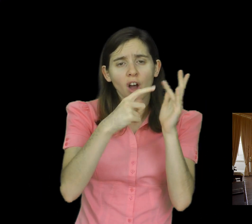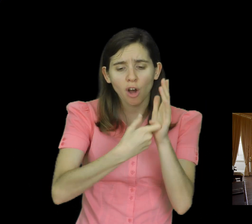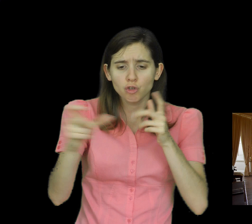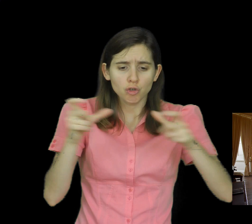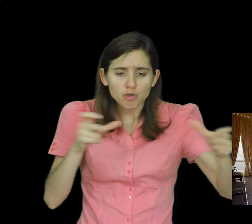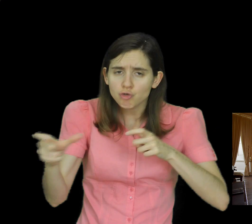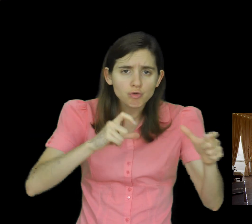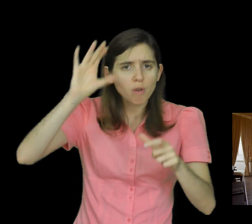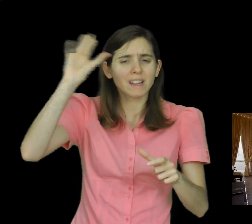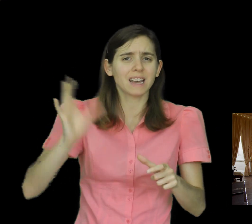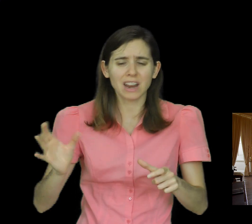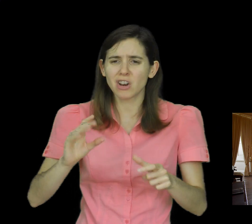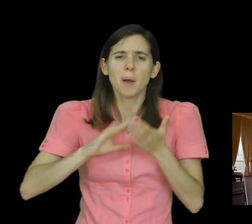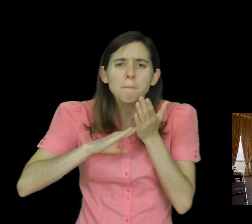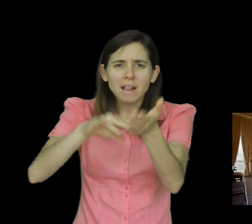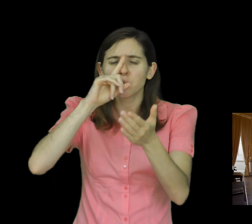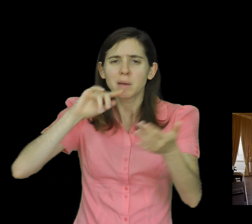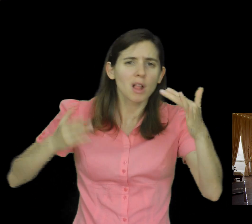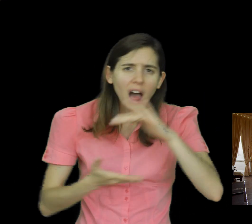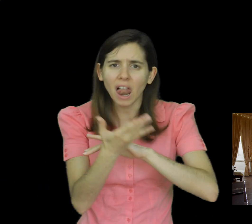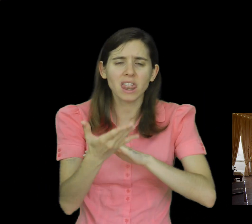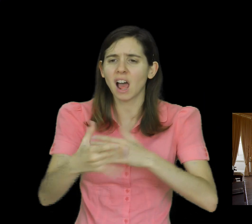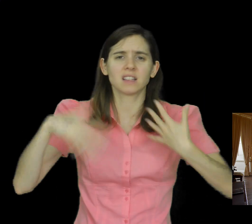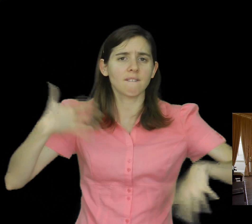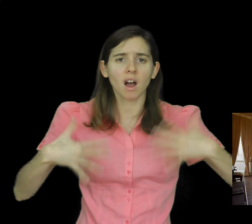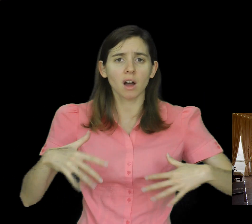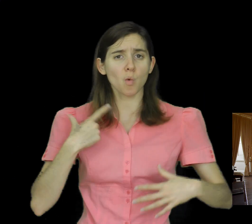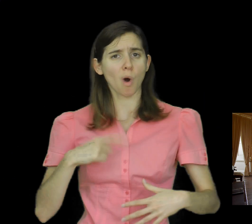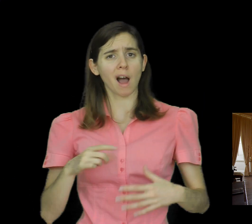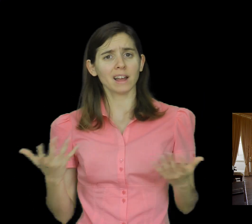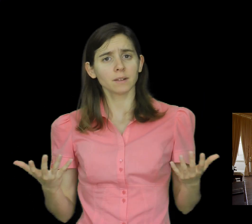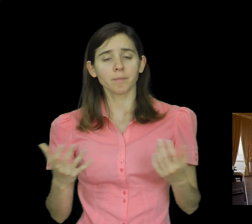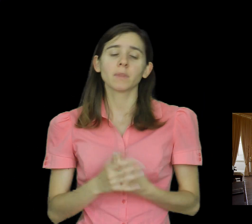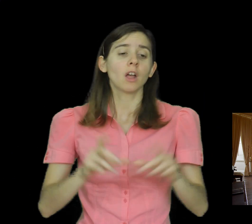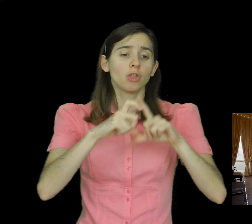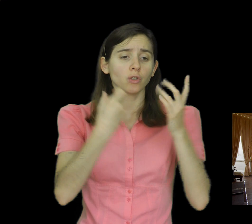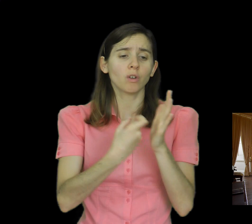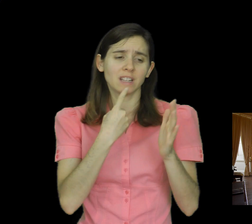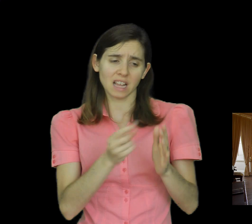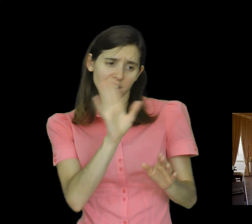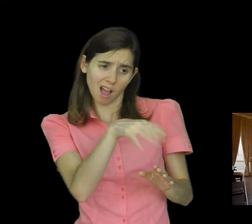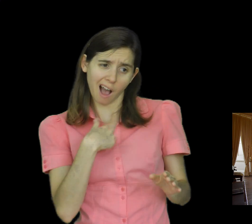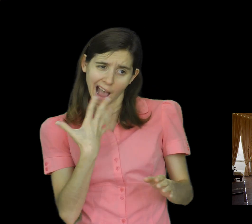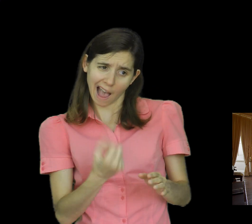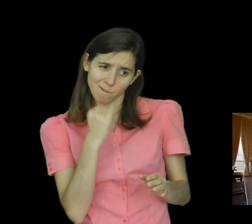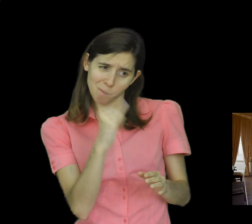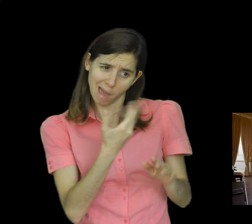suffer his abuses. Why? The doctor says, I have some bad news. And then he sadly